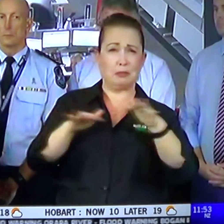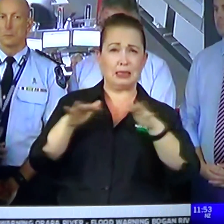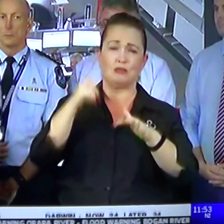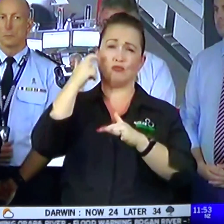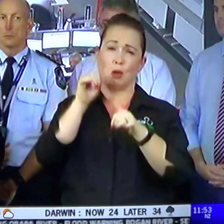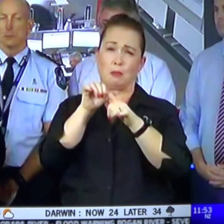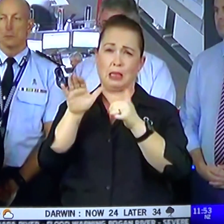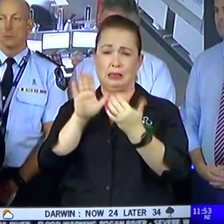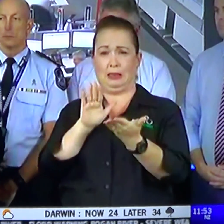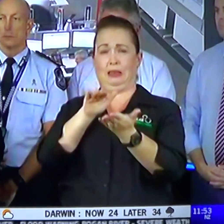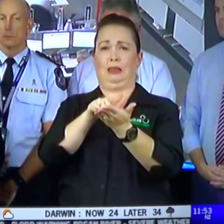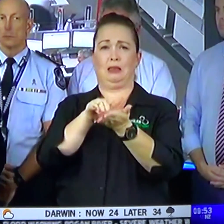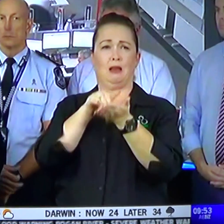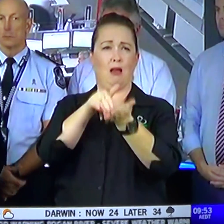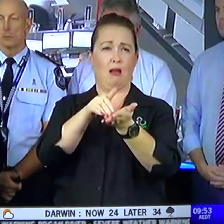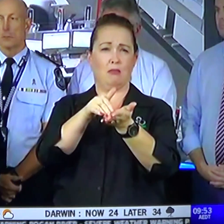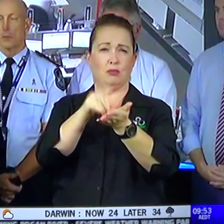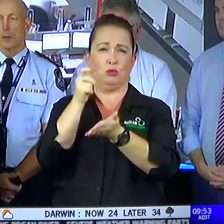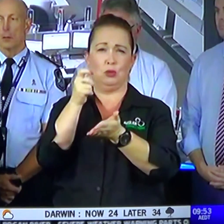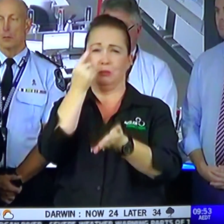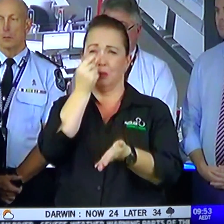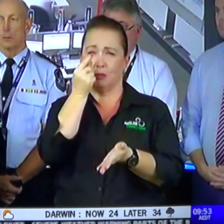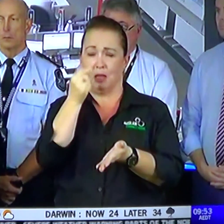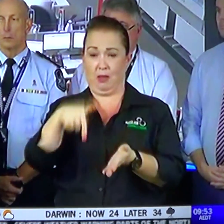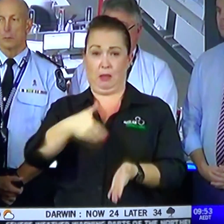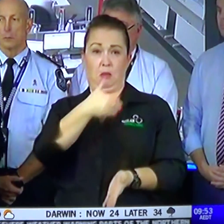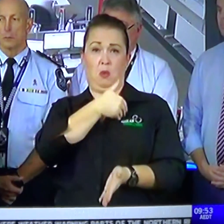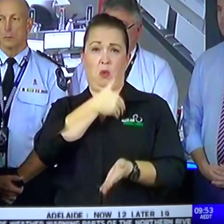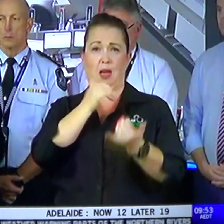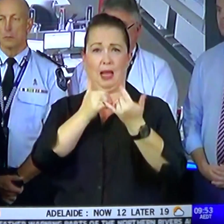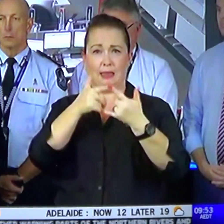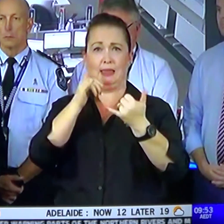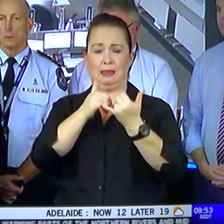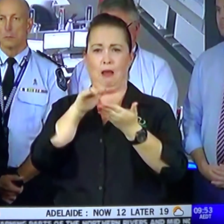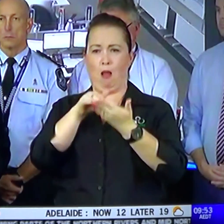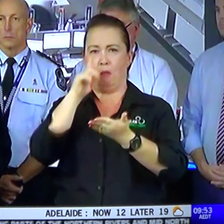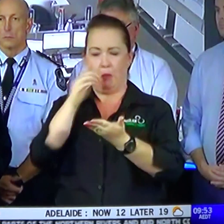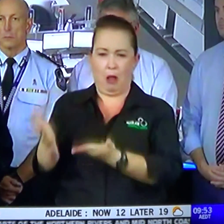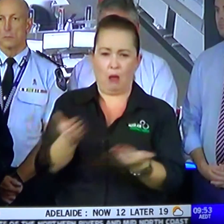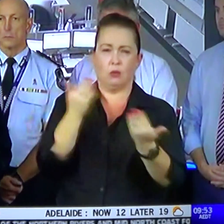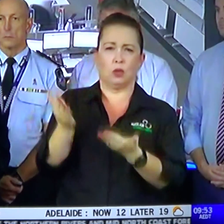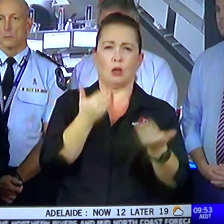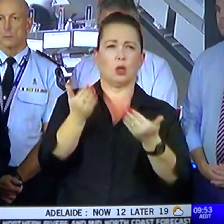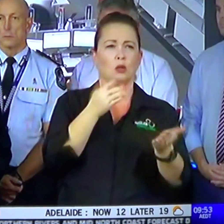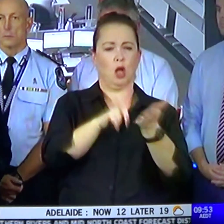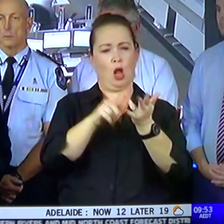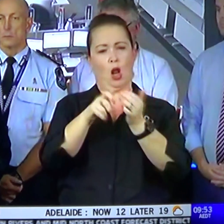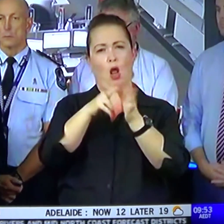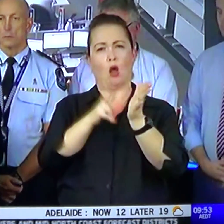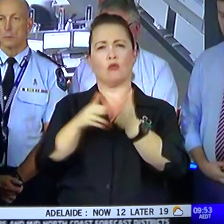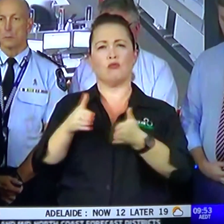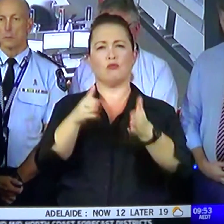we can, and even this morning we've had SES obviously evacuating people around that Logan River area.